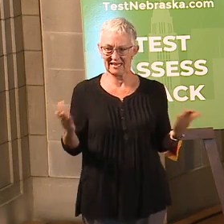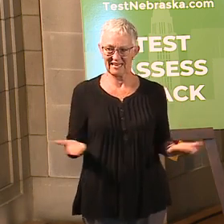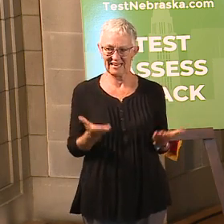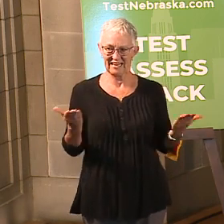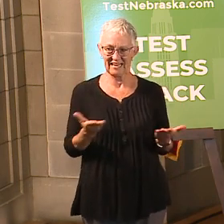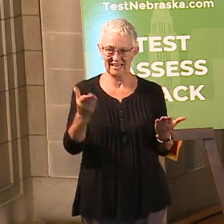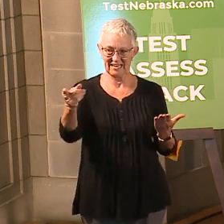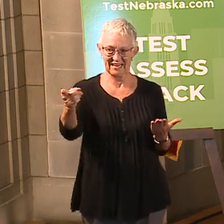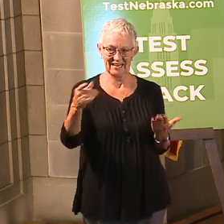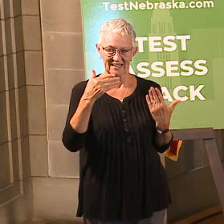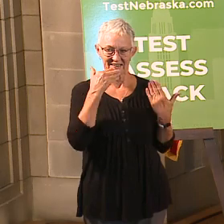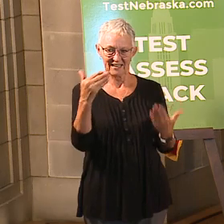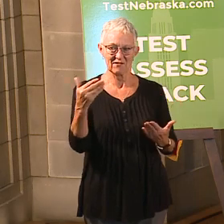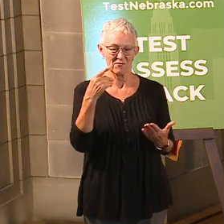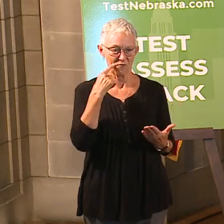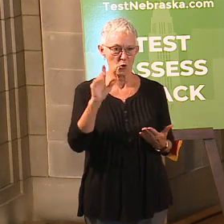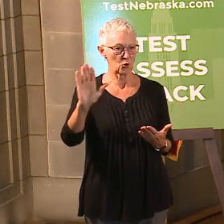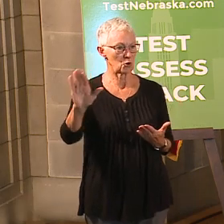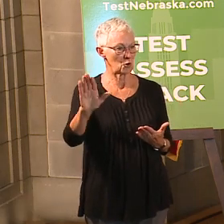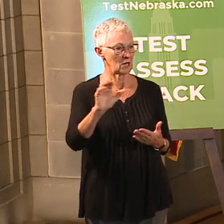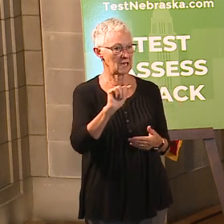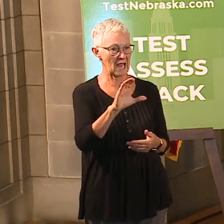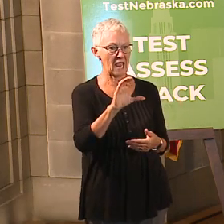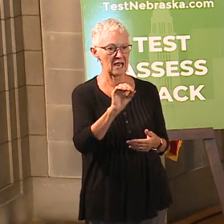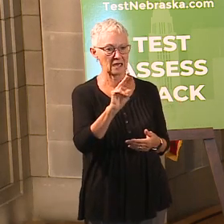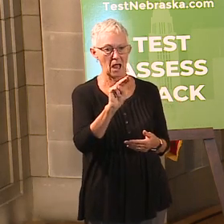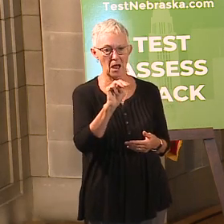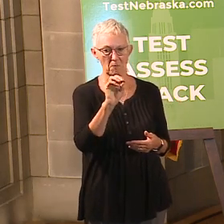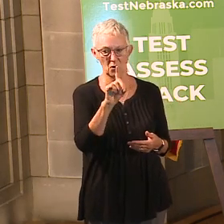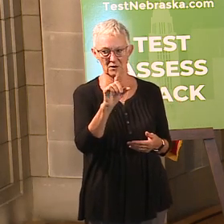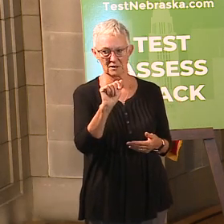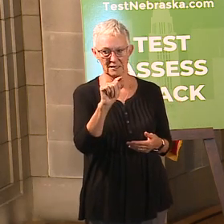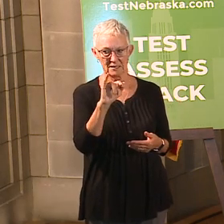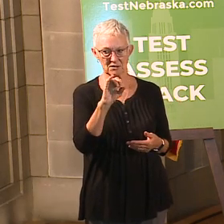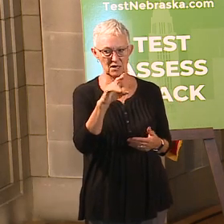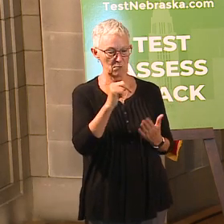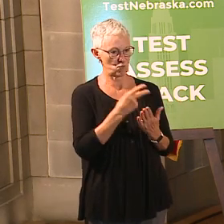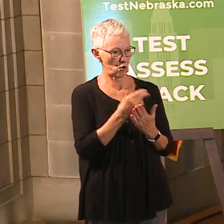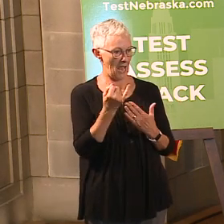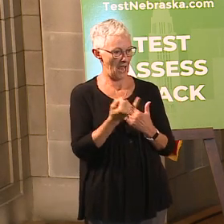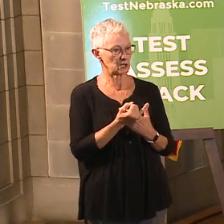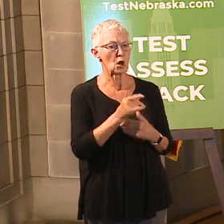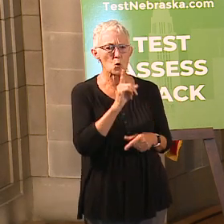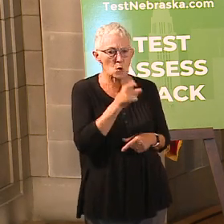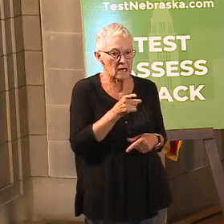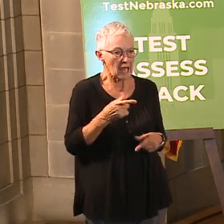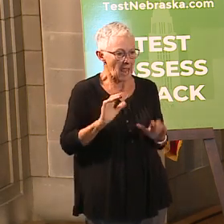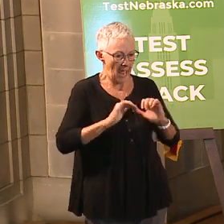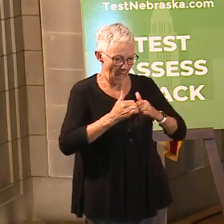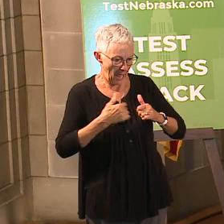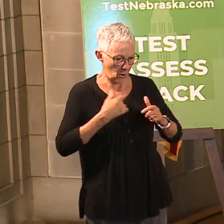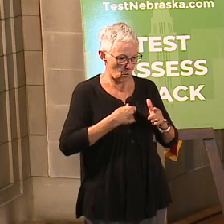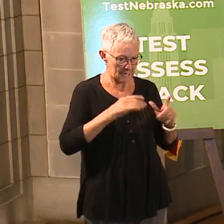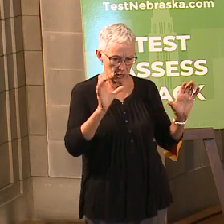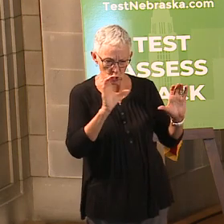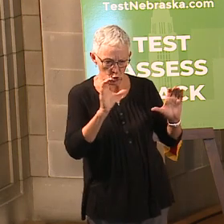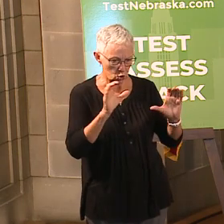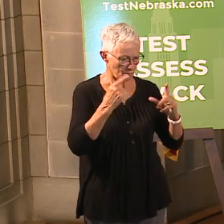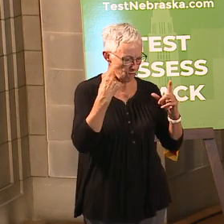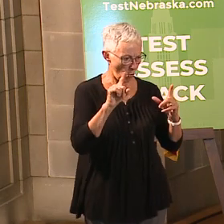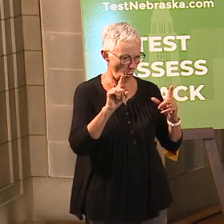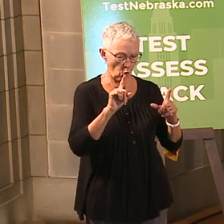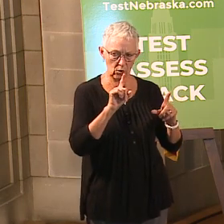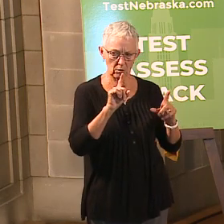So Zee, I'm going to thank you also for the accommodations project and Angie and the governor that the reality is finding different ways that we can continue to work